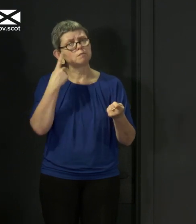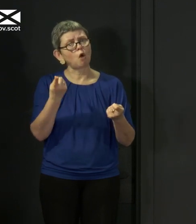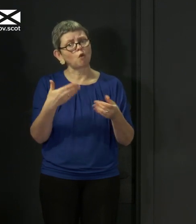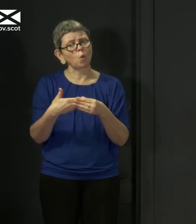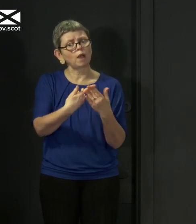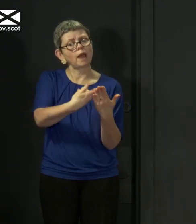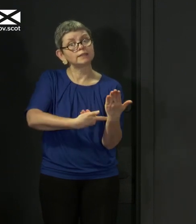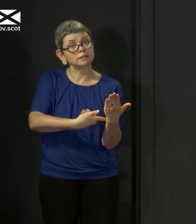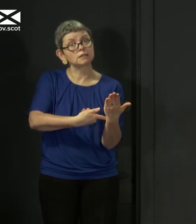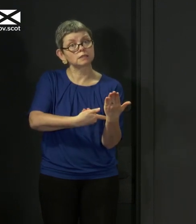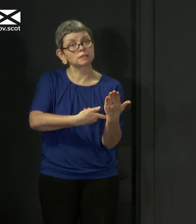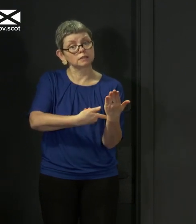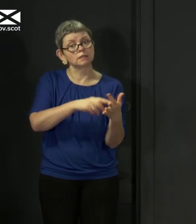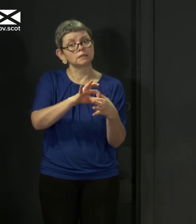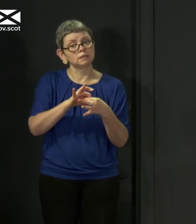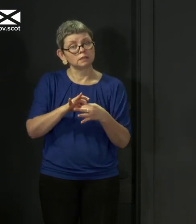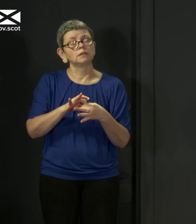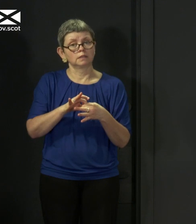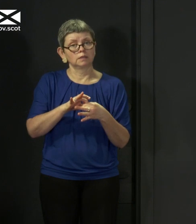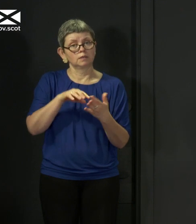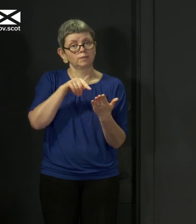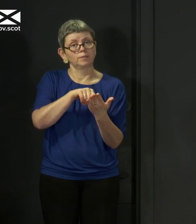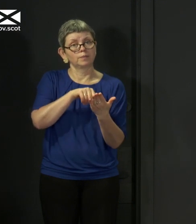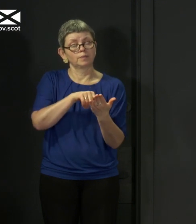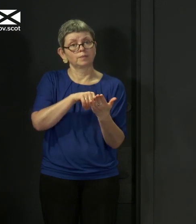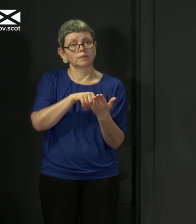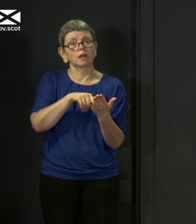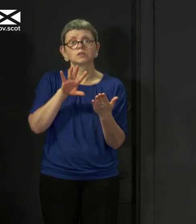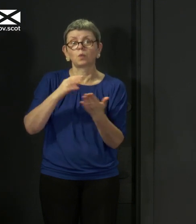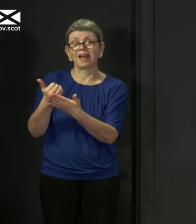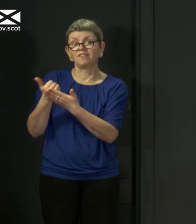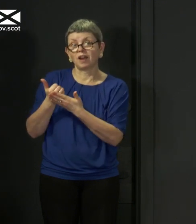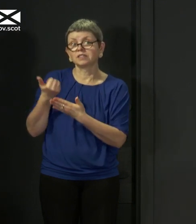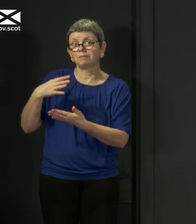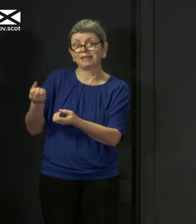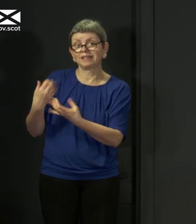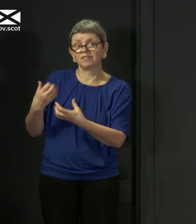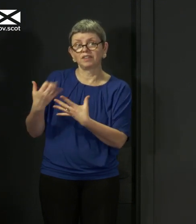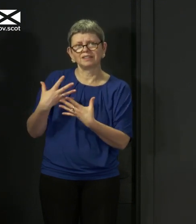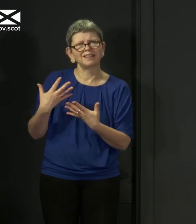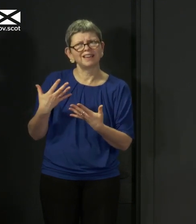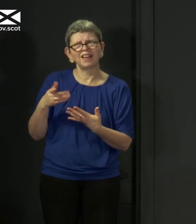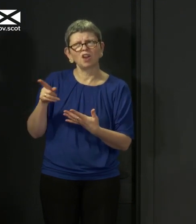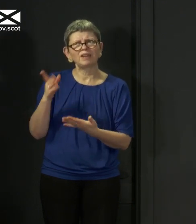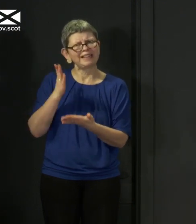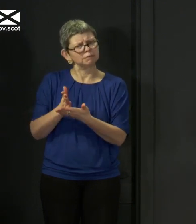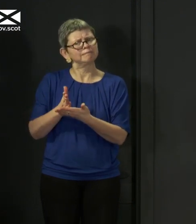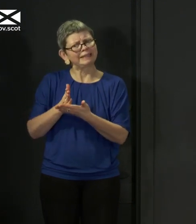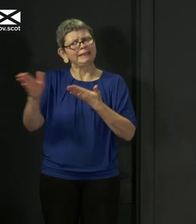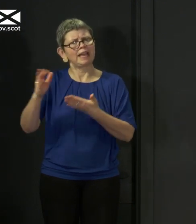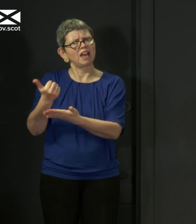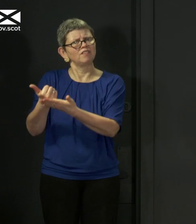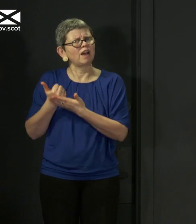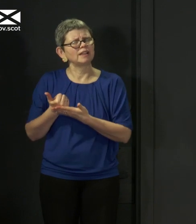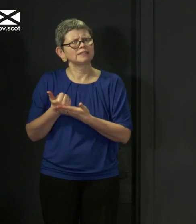which will take account of the advice that we have on that, which is, I think it's fair to say, inconclusive. And, you know,